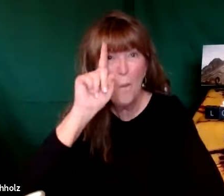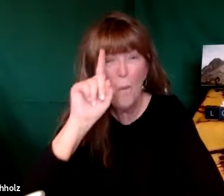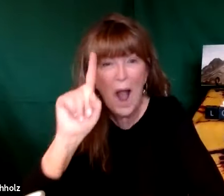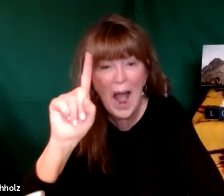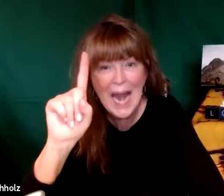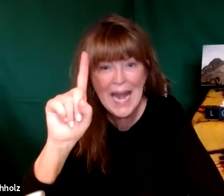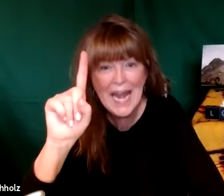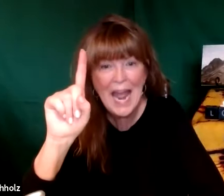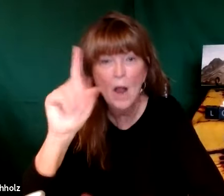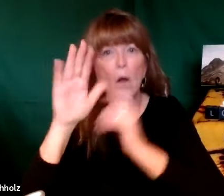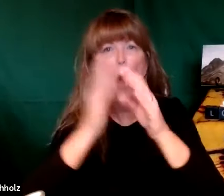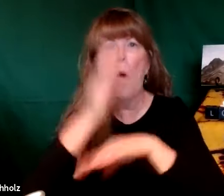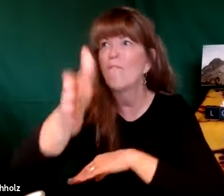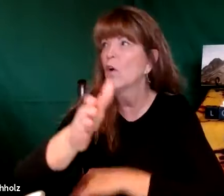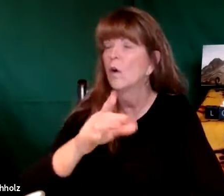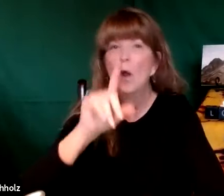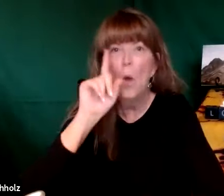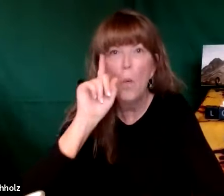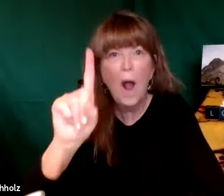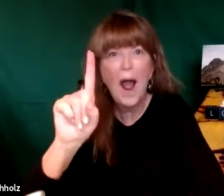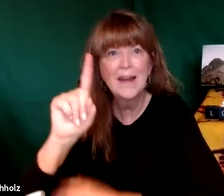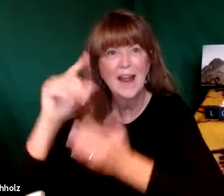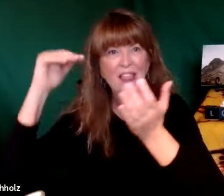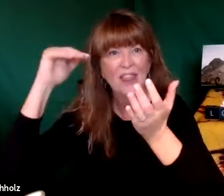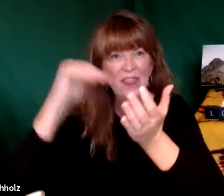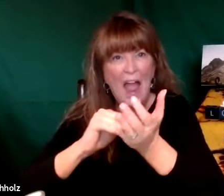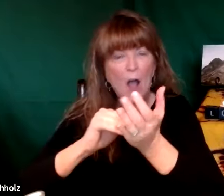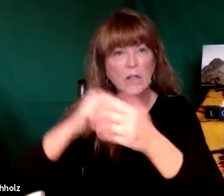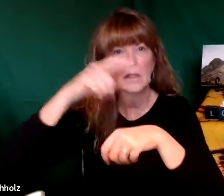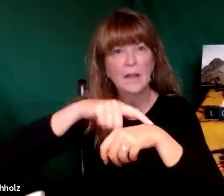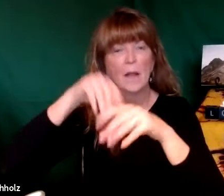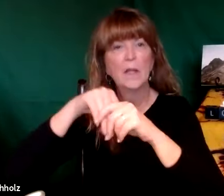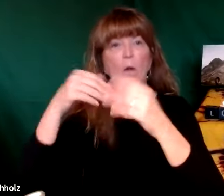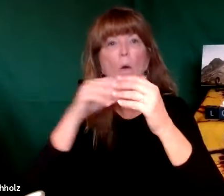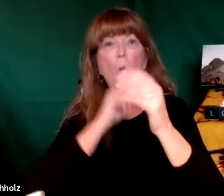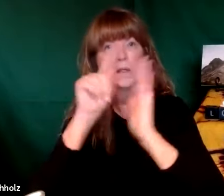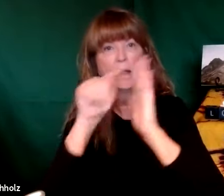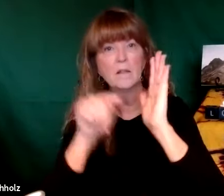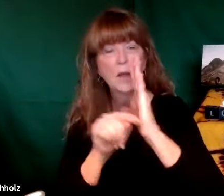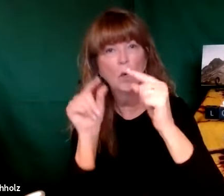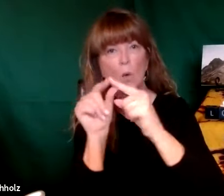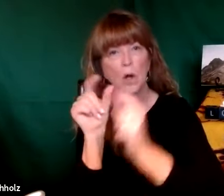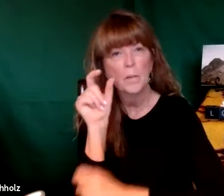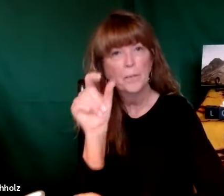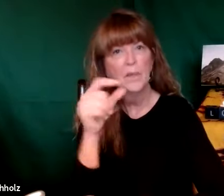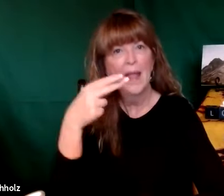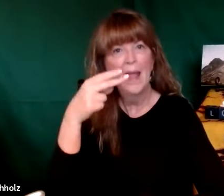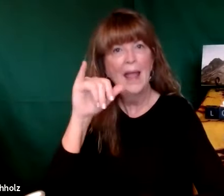times let me say that again well actually over 1,000 times they use the word H-I-N-N-E-H